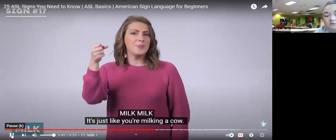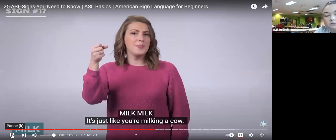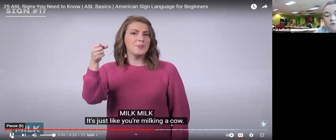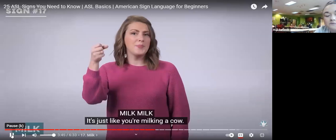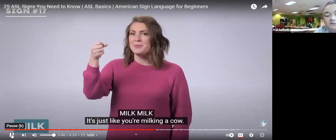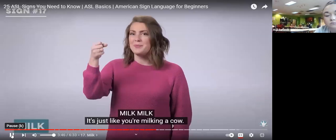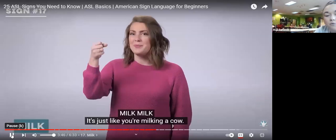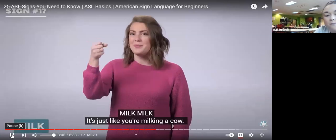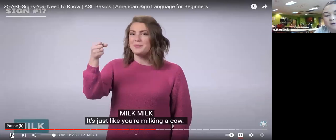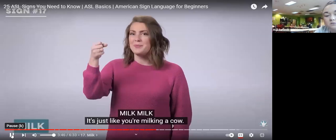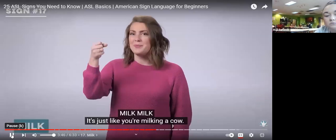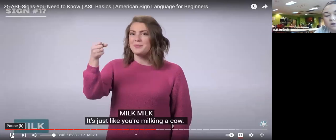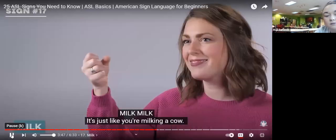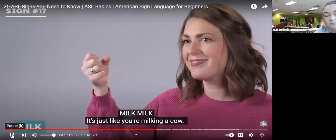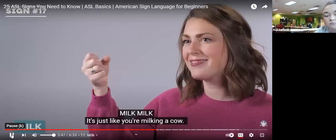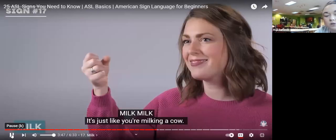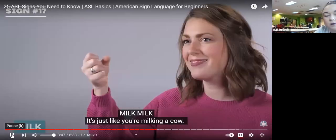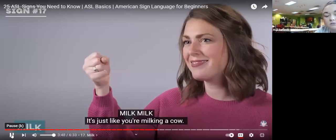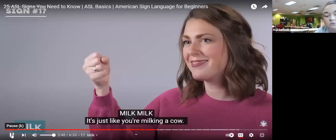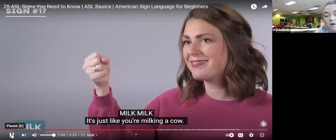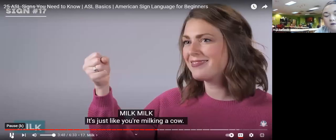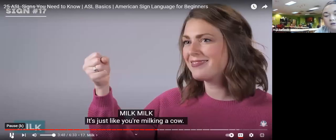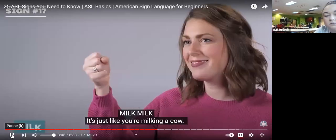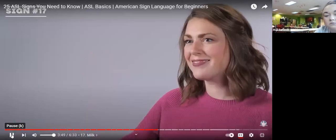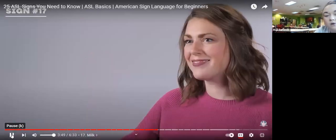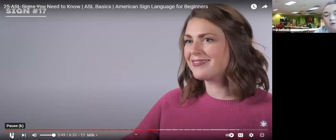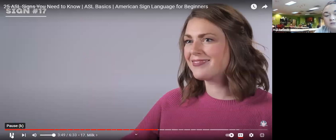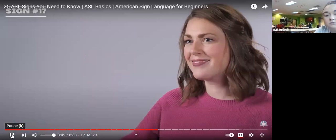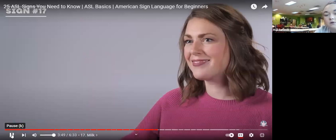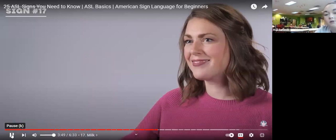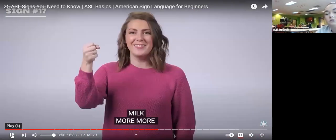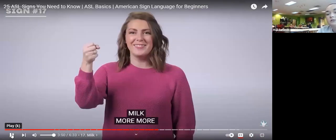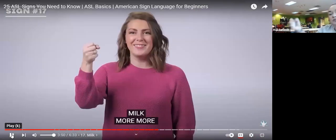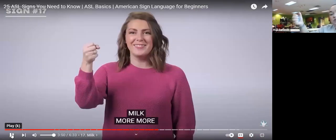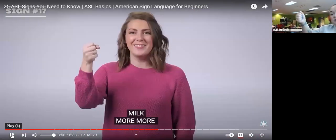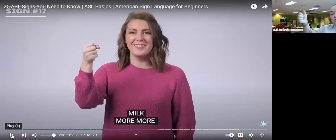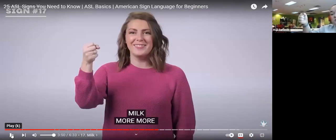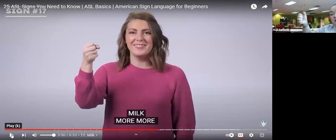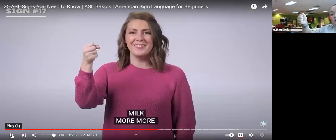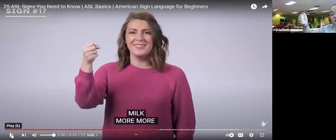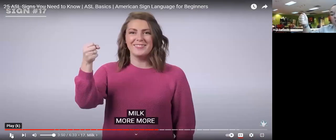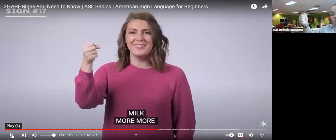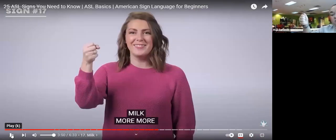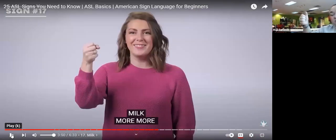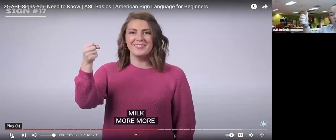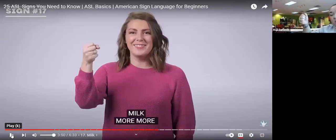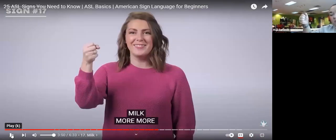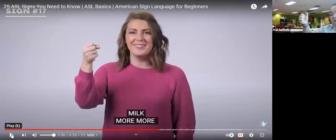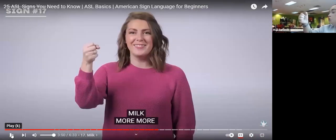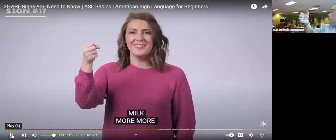milk milk it's just like you're milking a cow milk all right so you're just going to squeeze your hand together